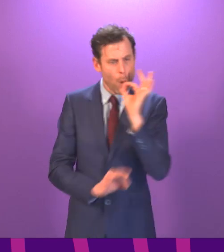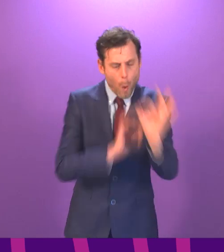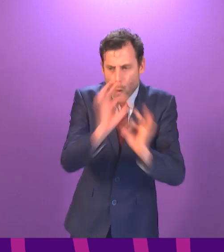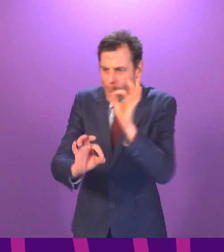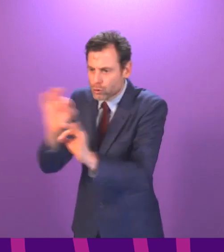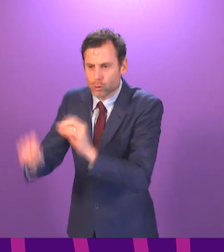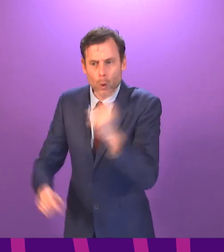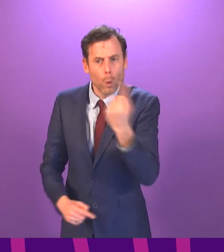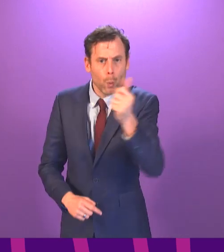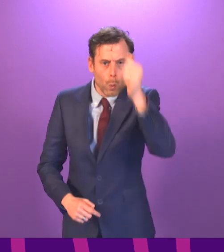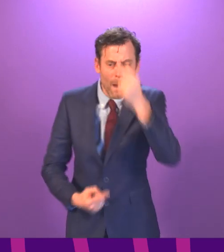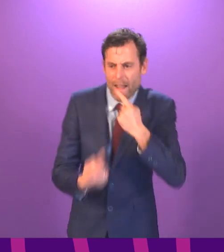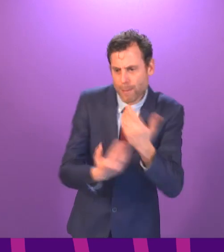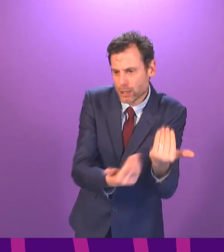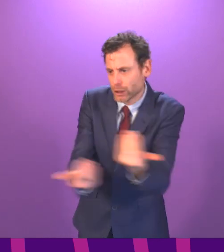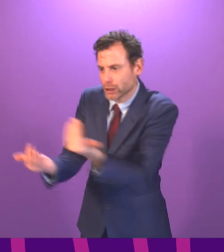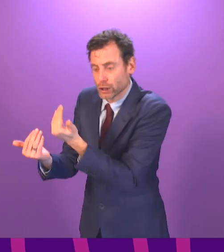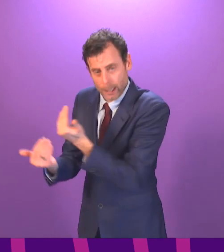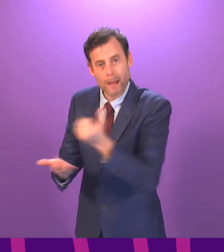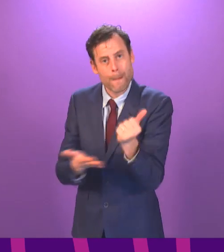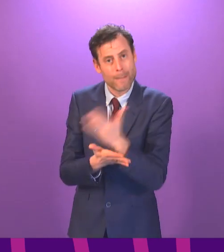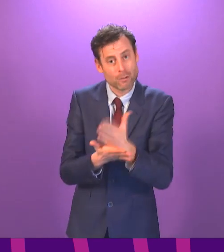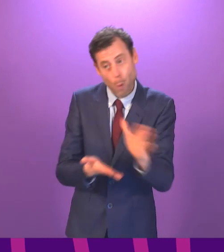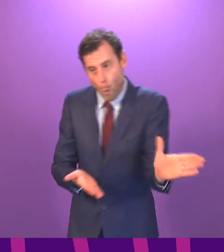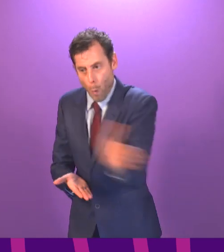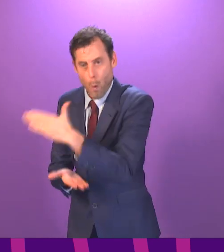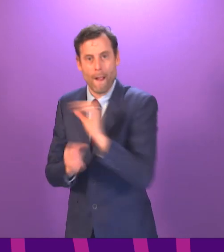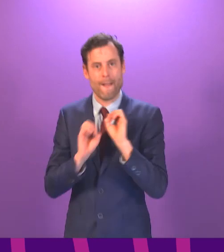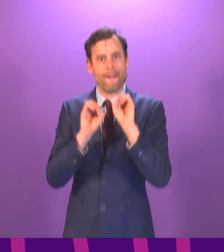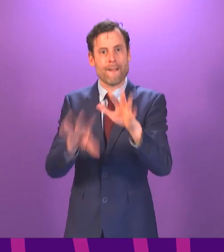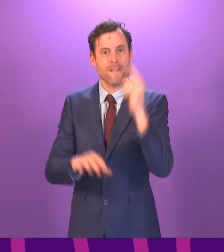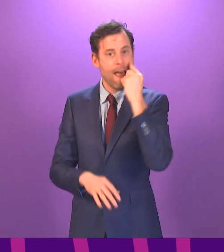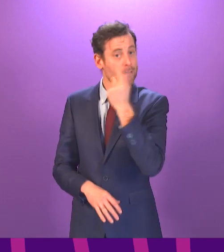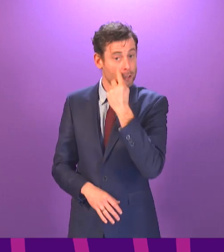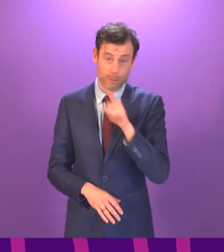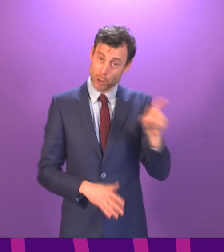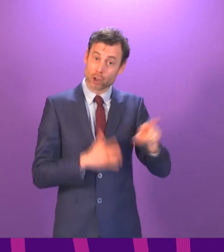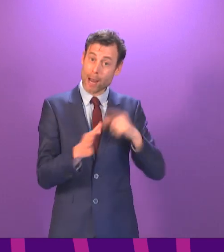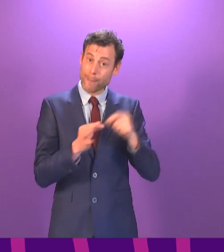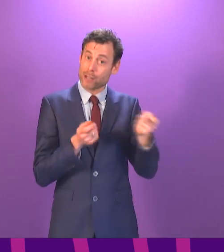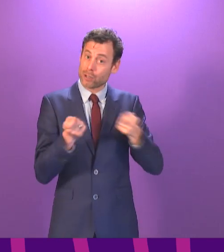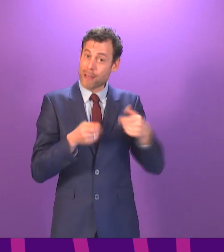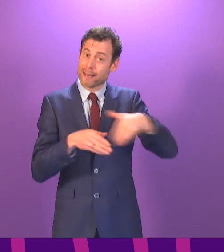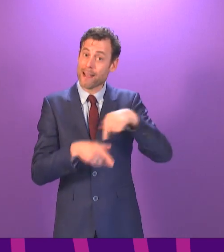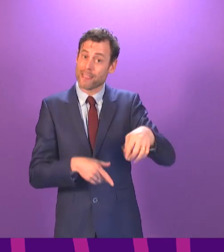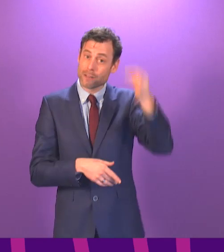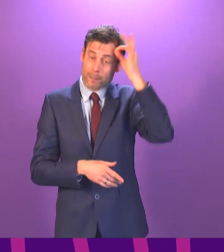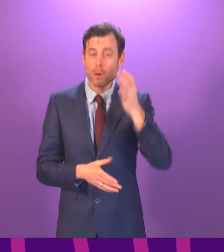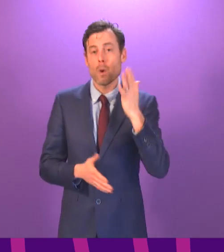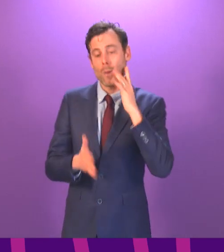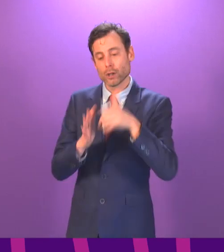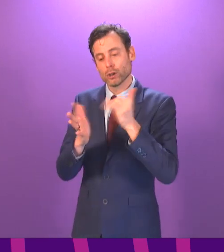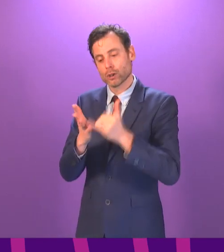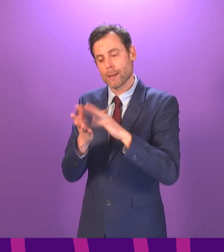and gives evidence, but that's a matter for the committee and for Jackie Bailey. But when the committee has reported, and when James Hamilton, again,